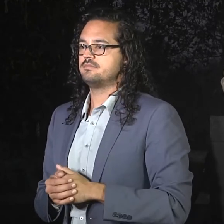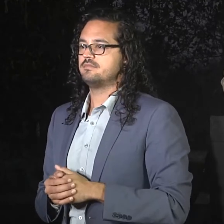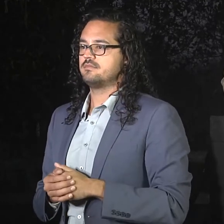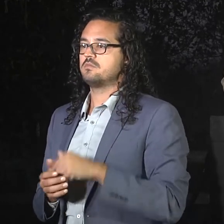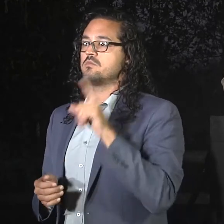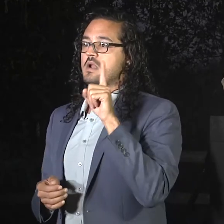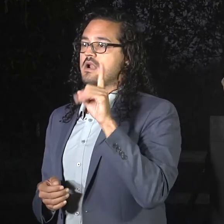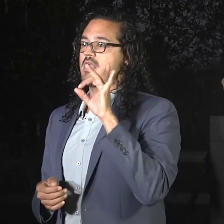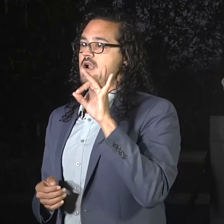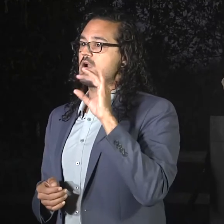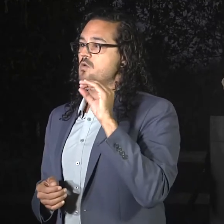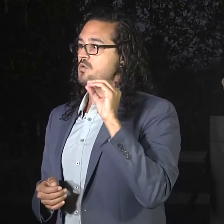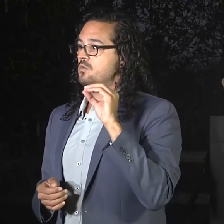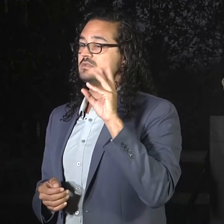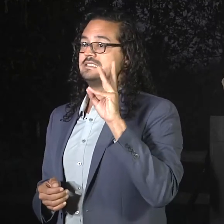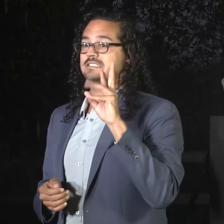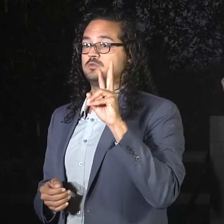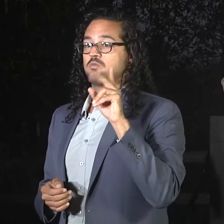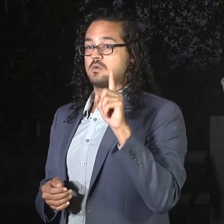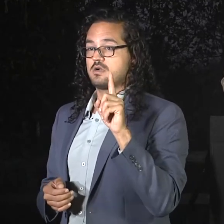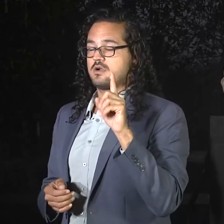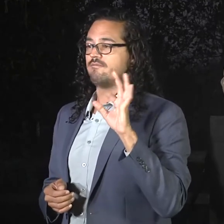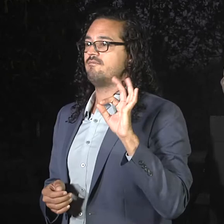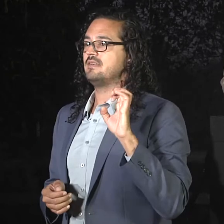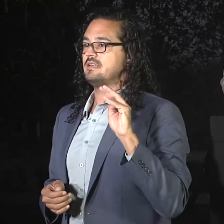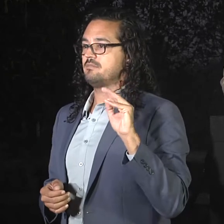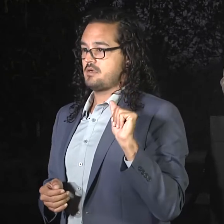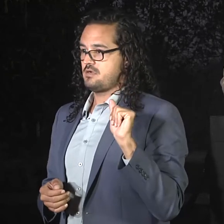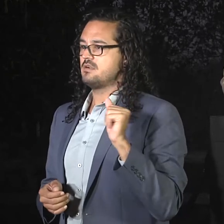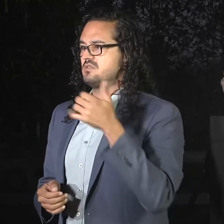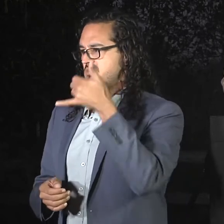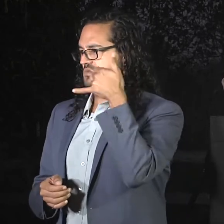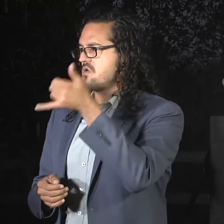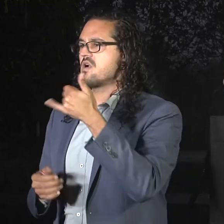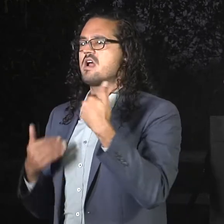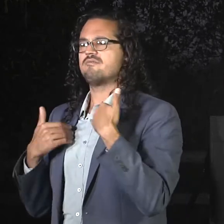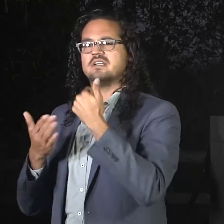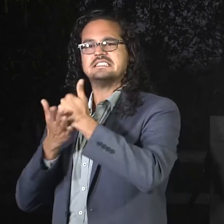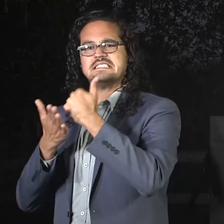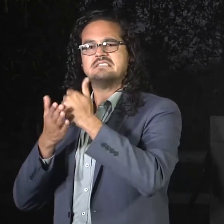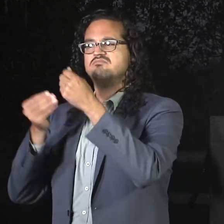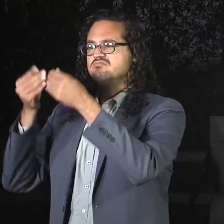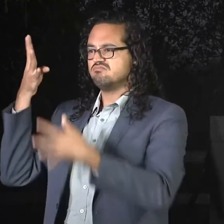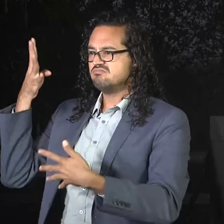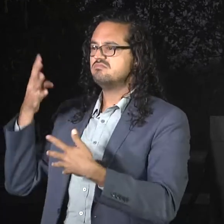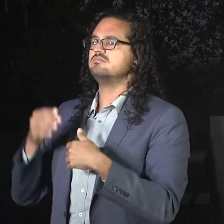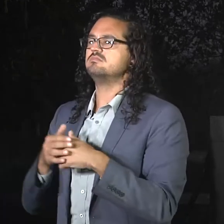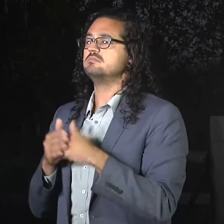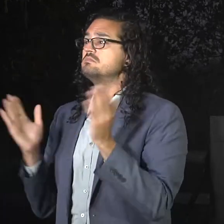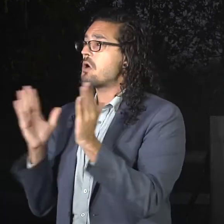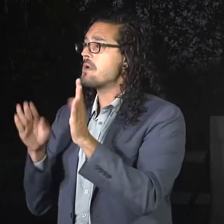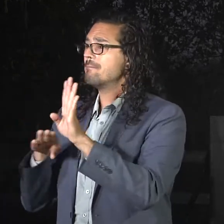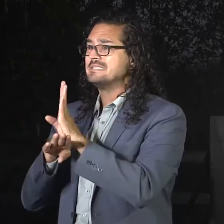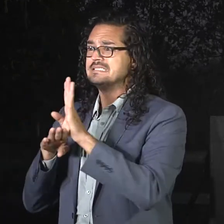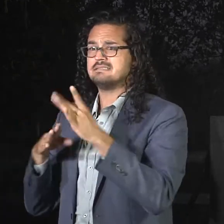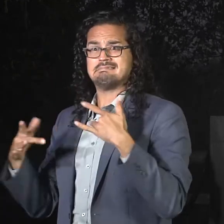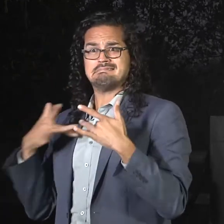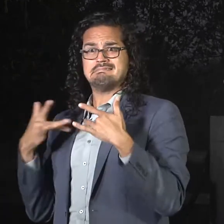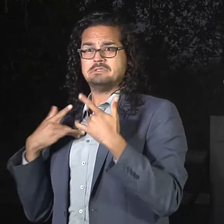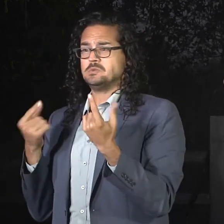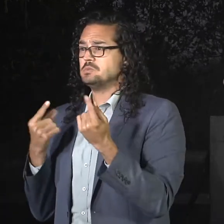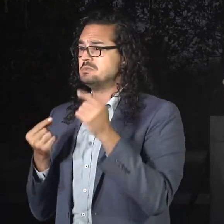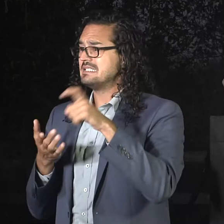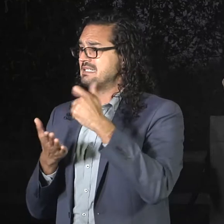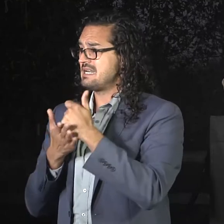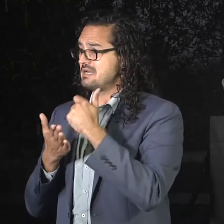-FEMA. And there are some assistance there. For those that may have small businesses that need assistance, you can also go to the